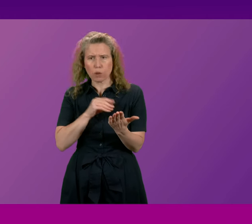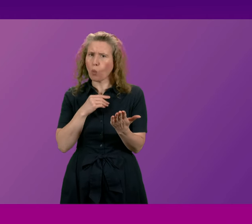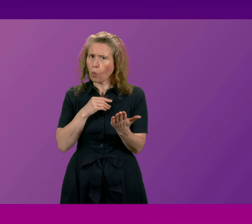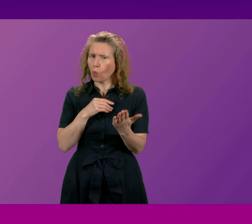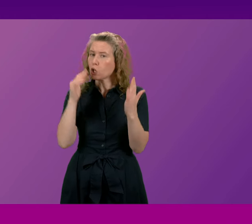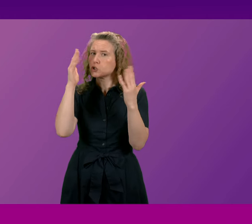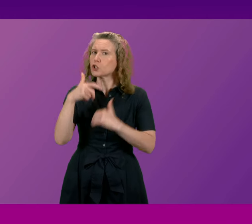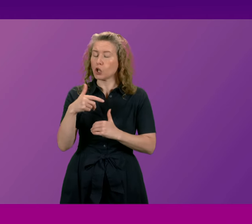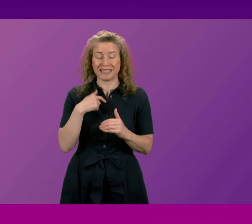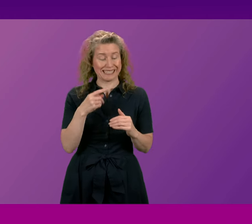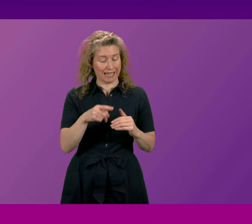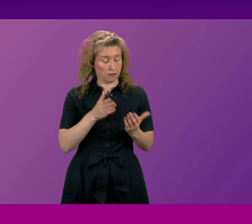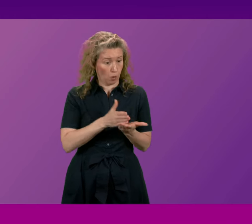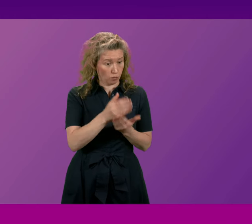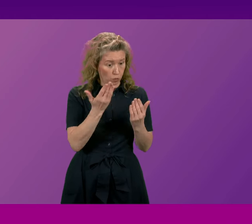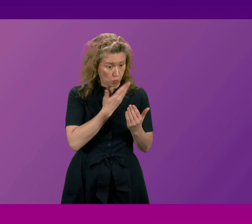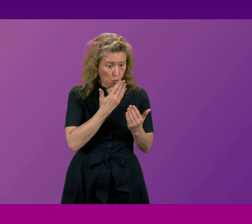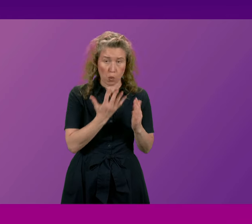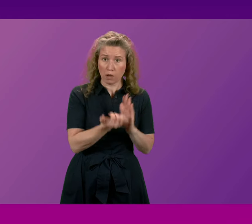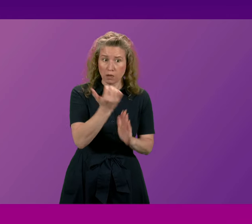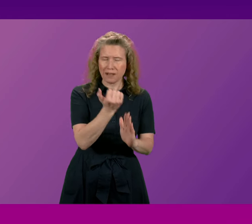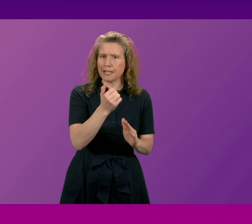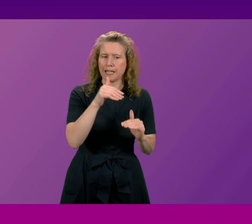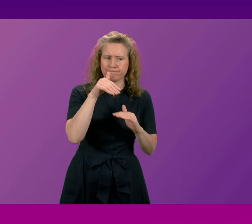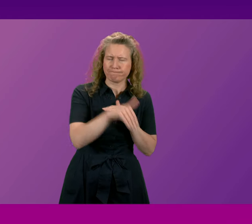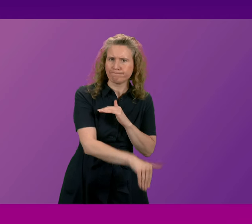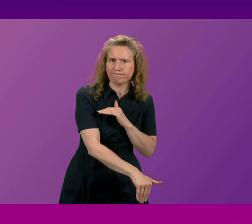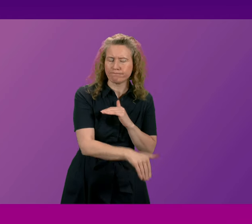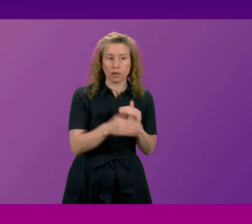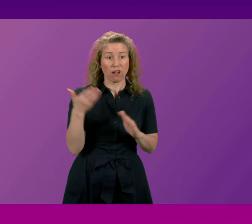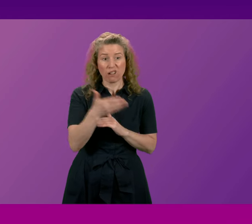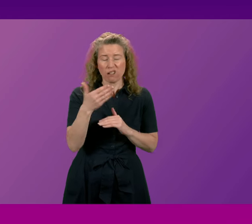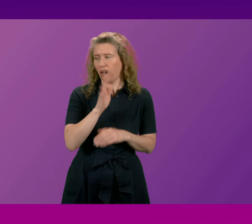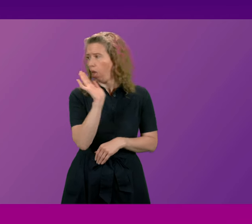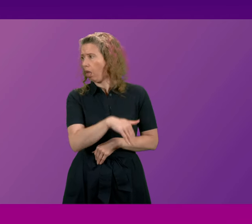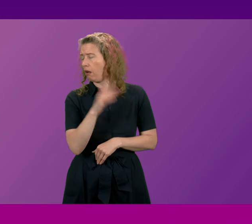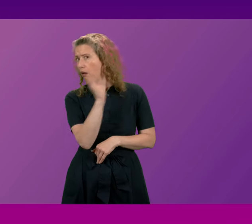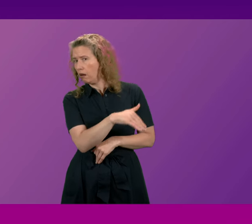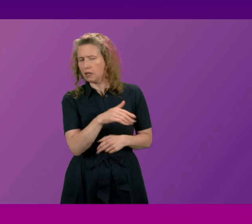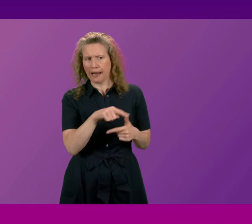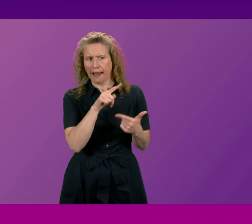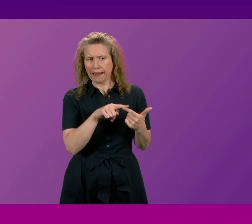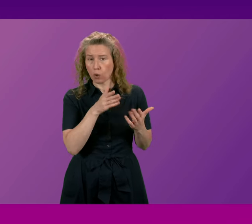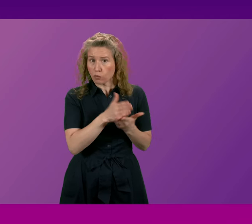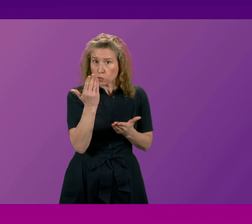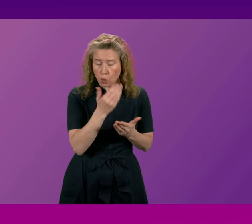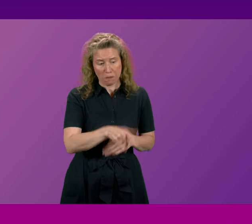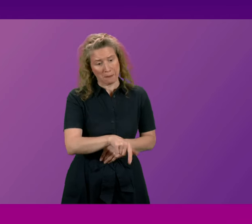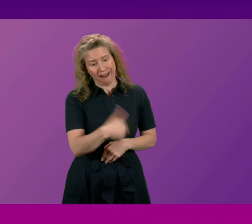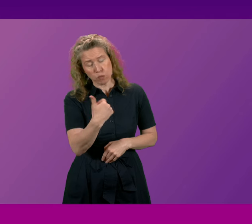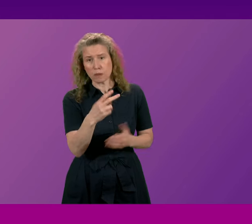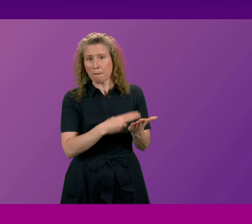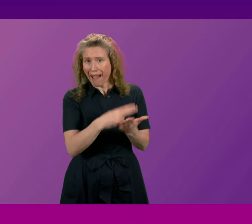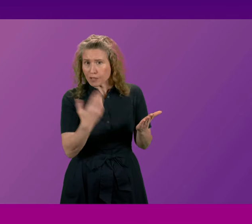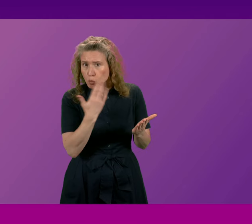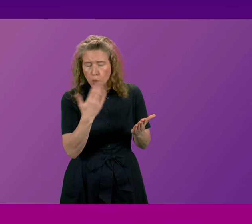educational attainment has fallen school attendance rates declining and exclusion rates for looked after children has risen for the first